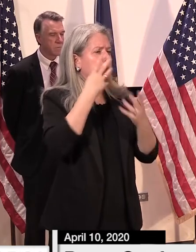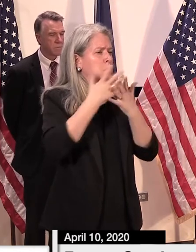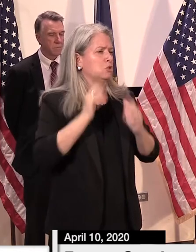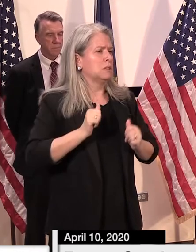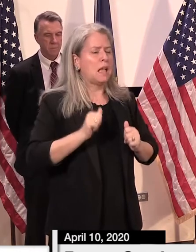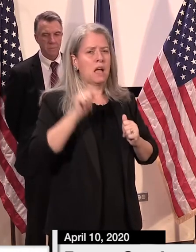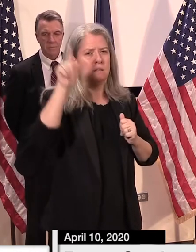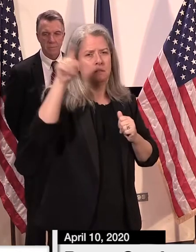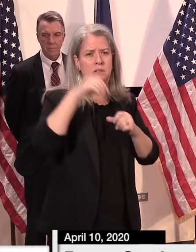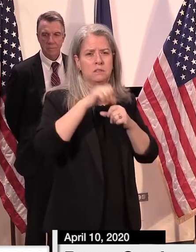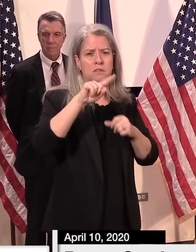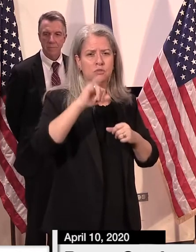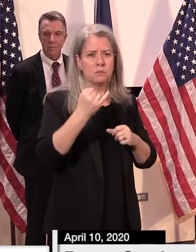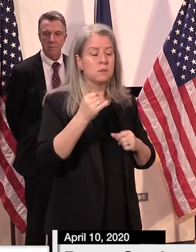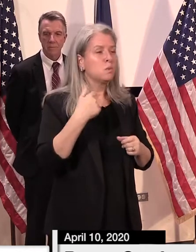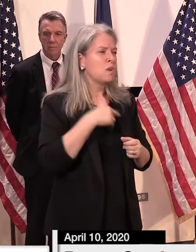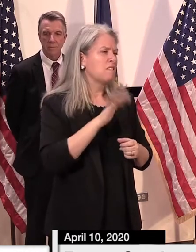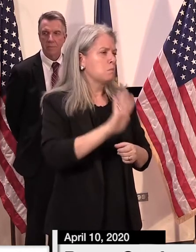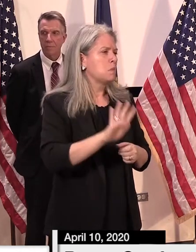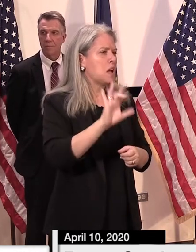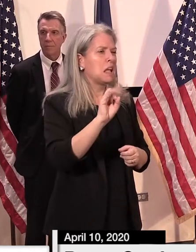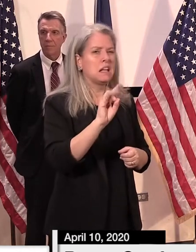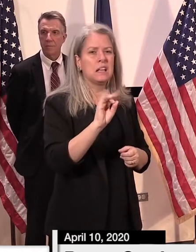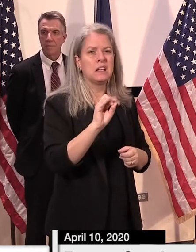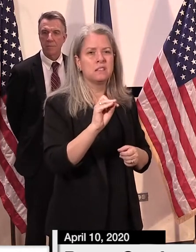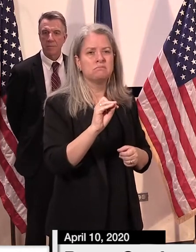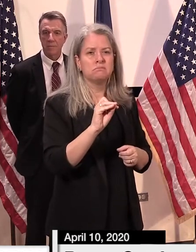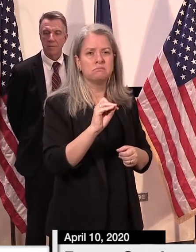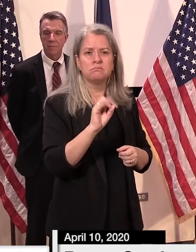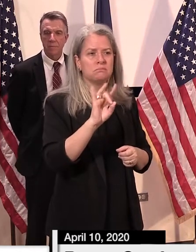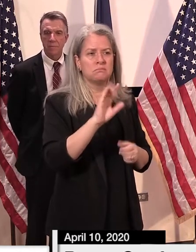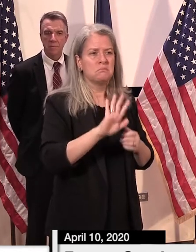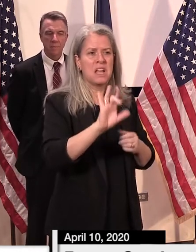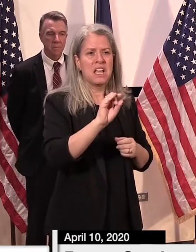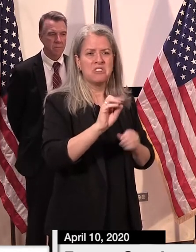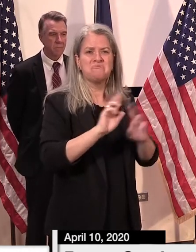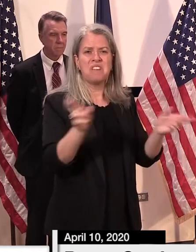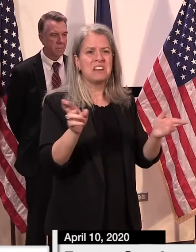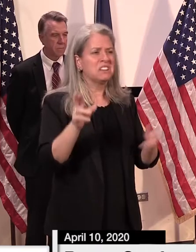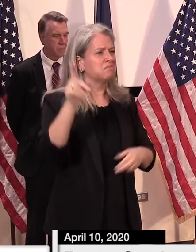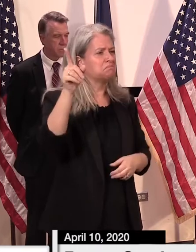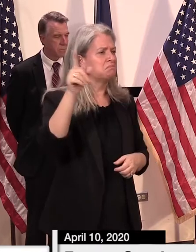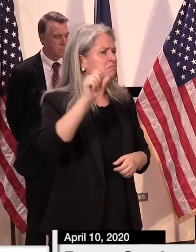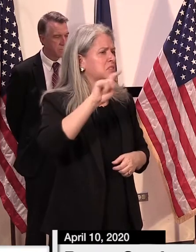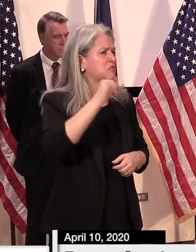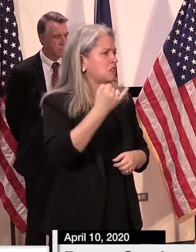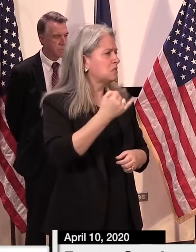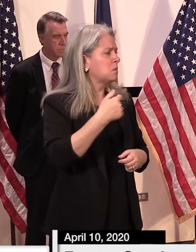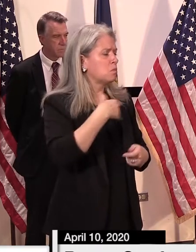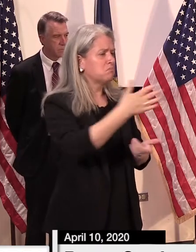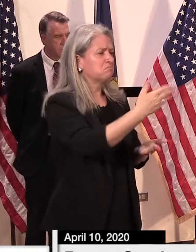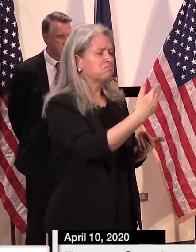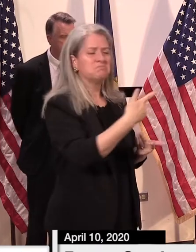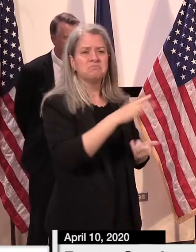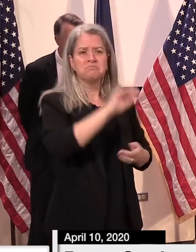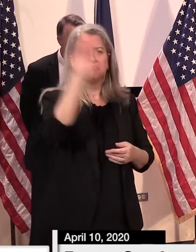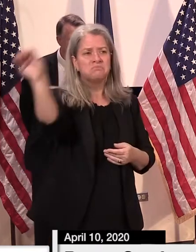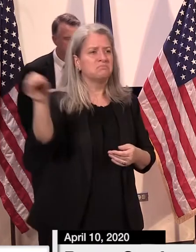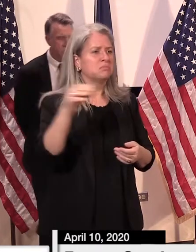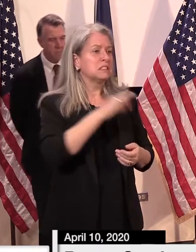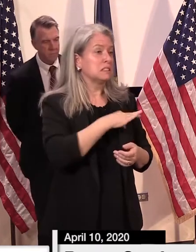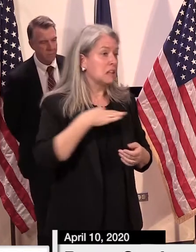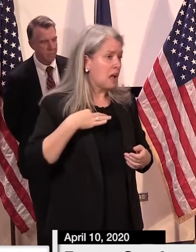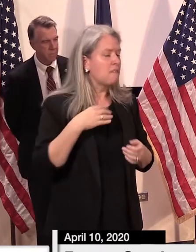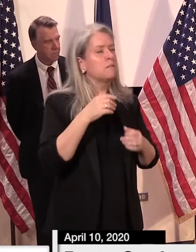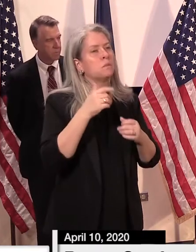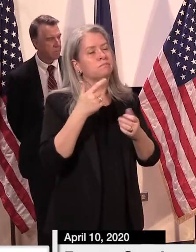Johnsbury that are up and operational, that we can staff both with